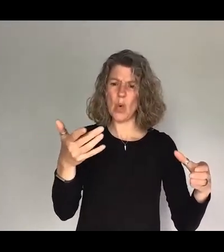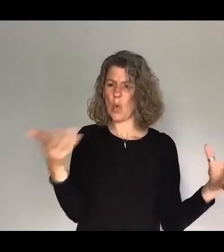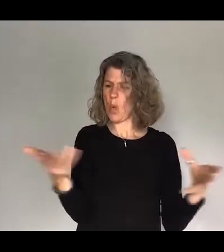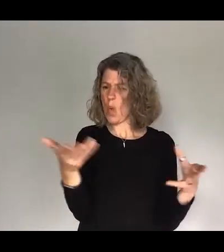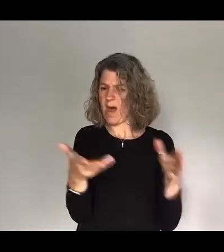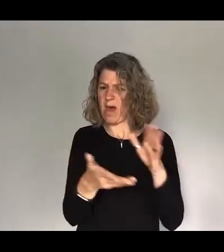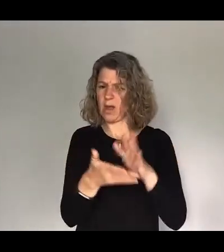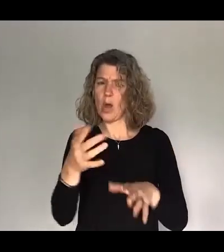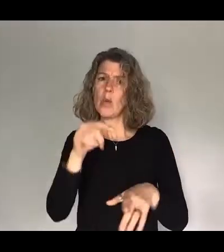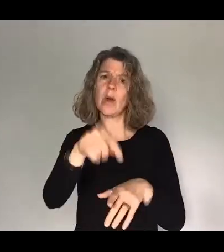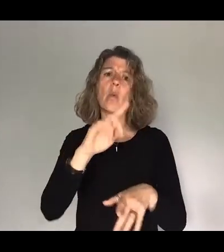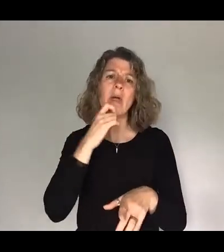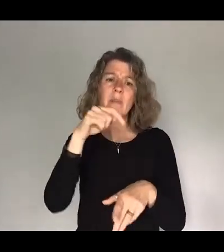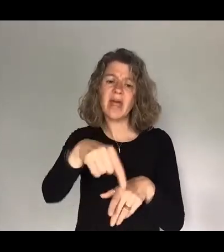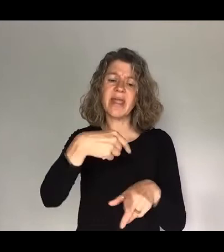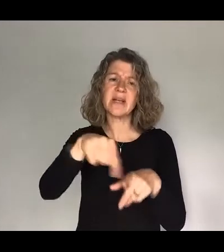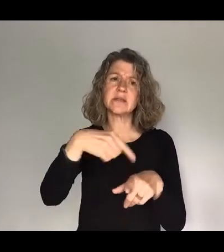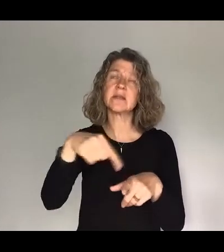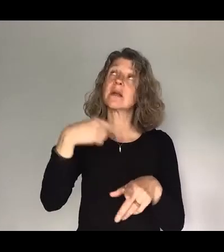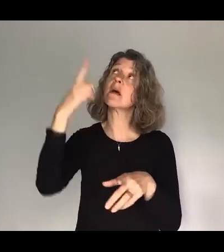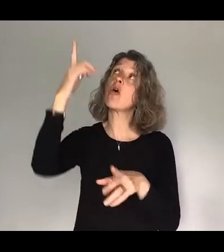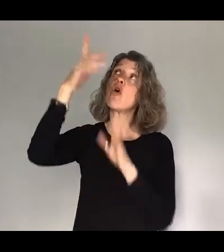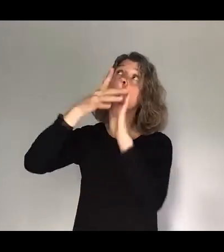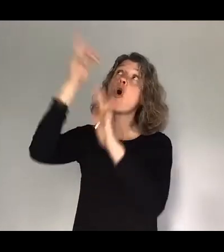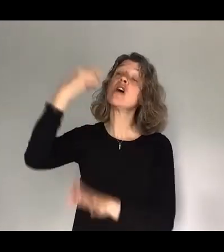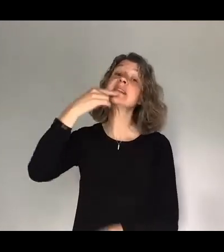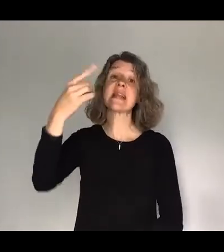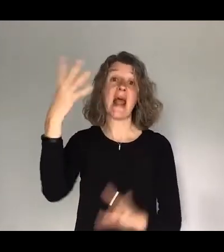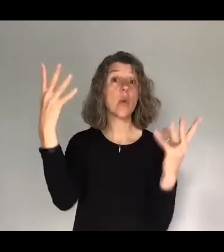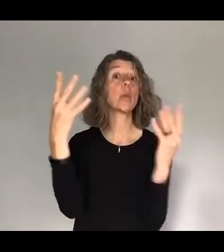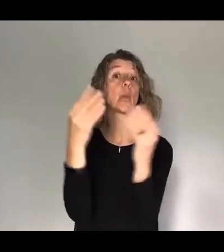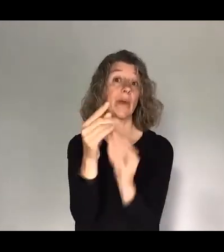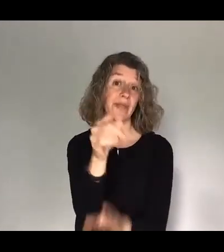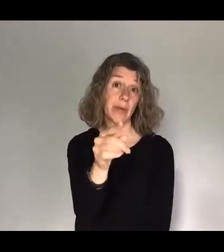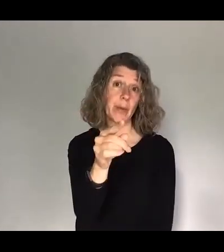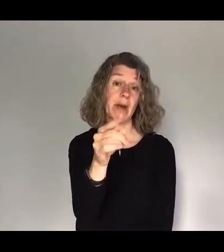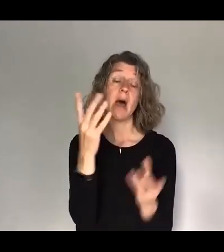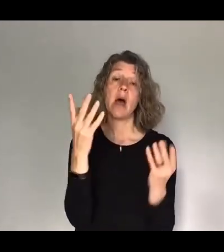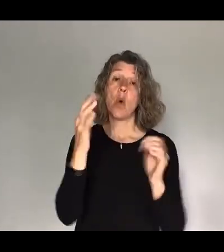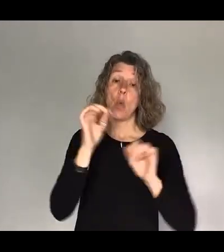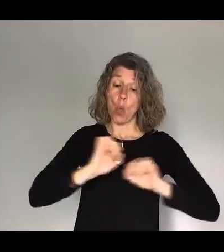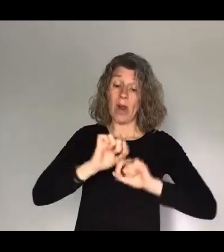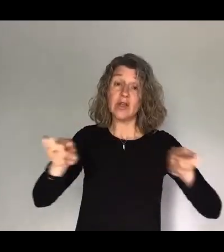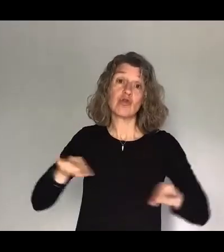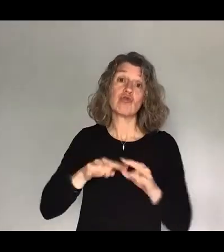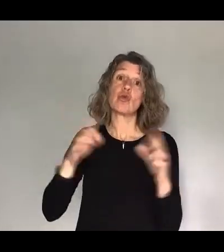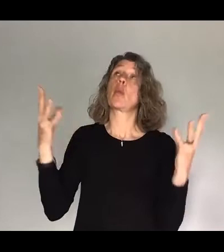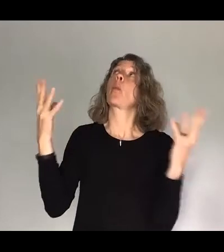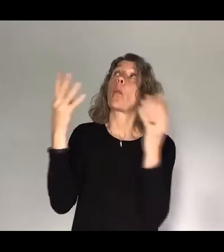I just really sense the Lord saying I'm with you I will be with you in the waiting room I'm with you in the process I already know the doctor